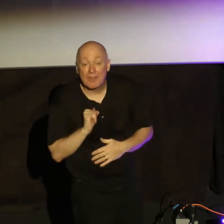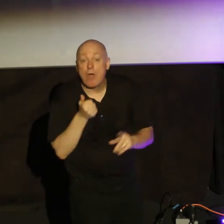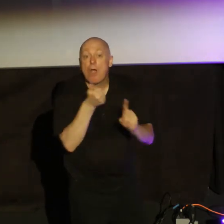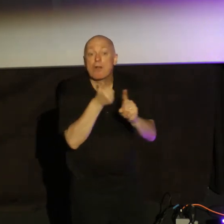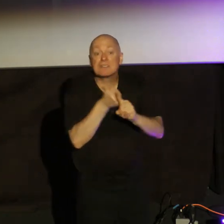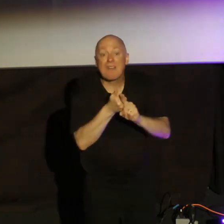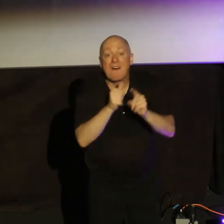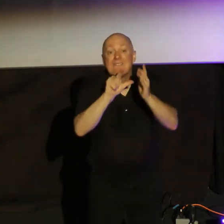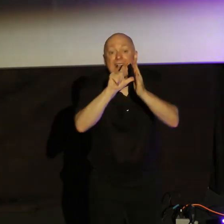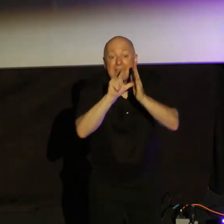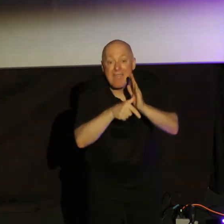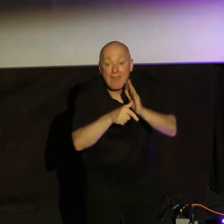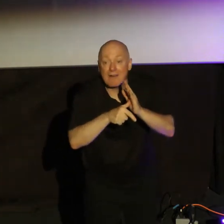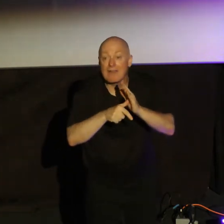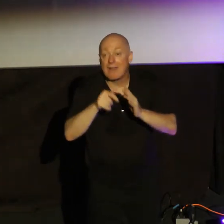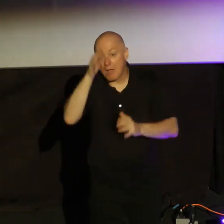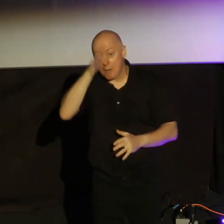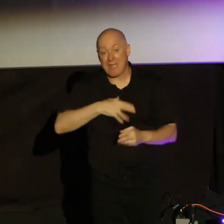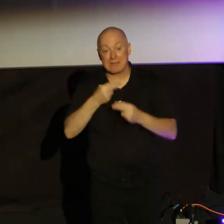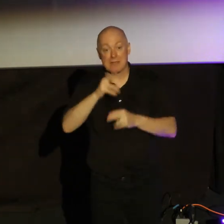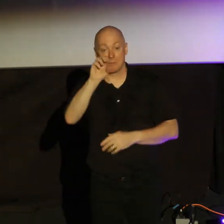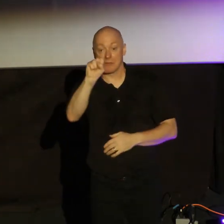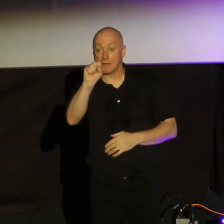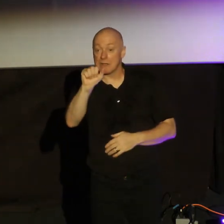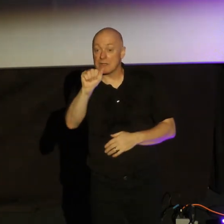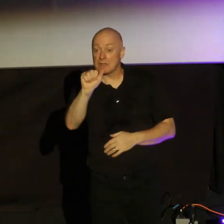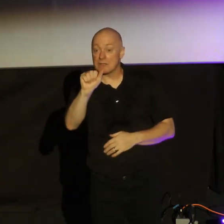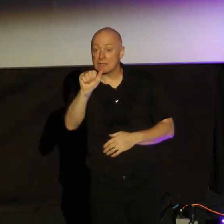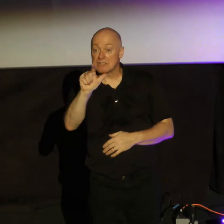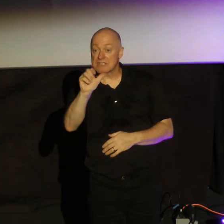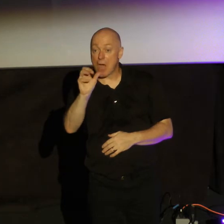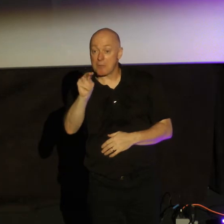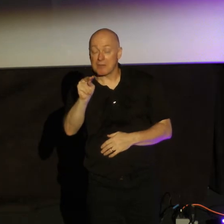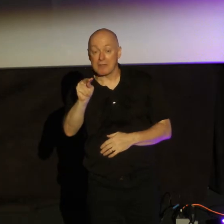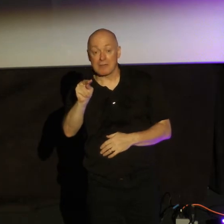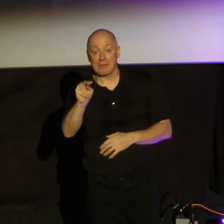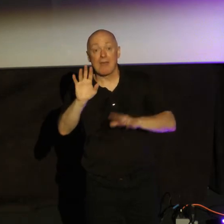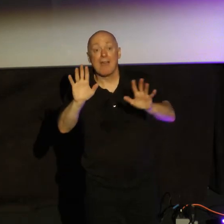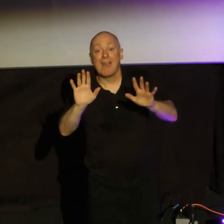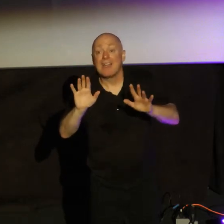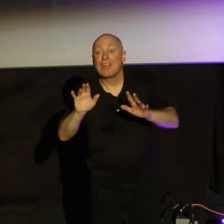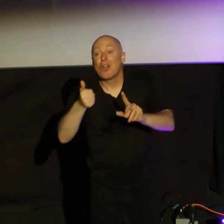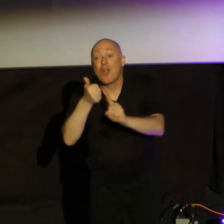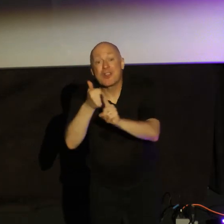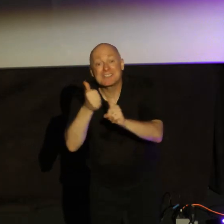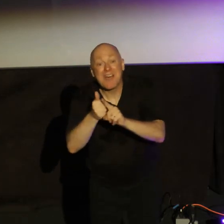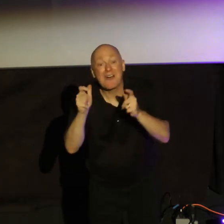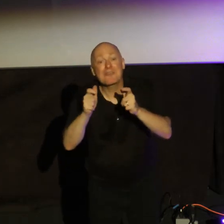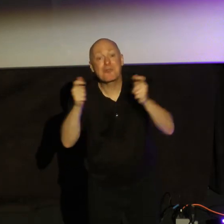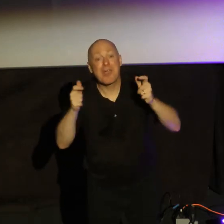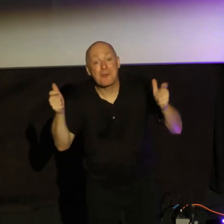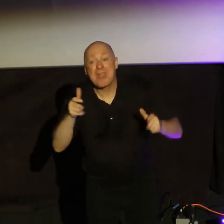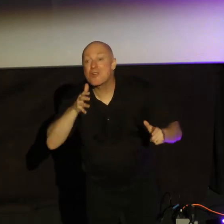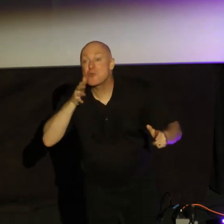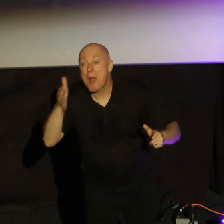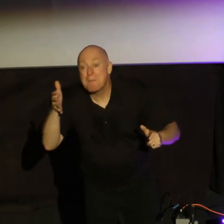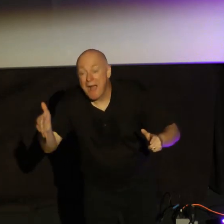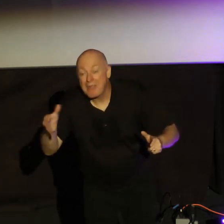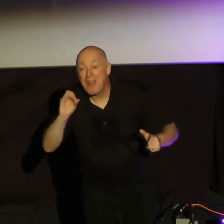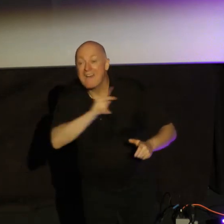marries a guy named Salmon and becomes the great, get this, the great, great grandmother of King David,